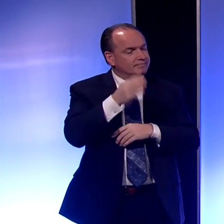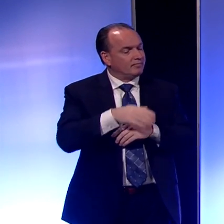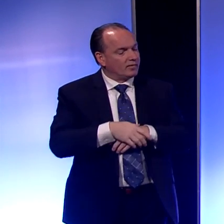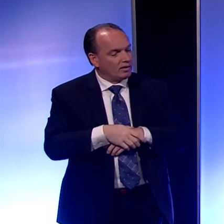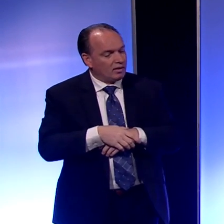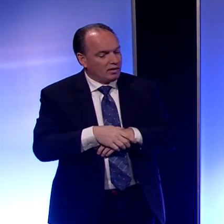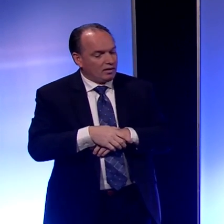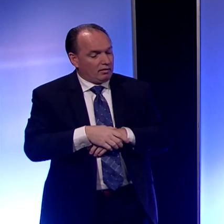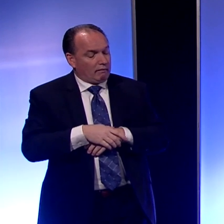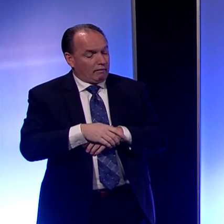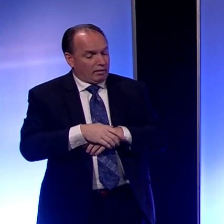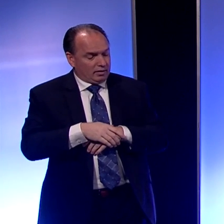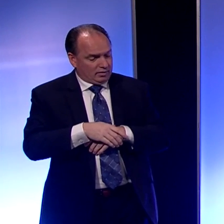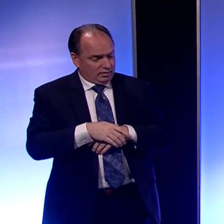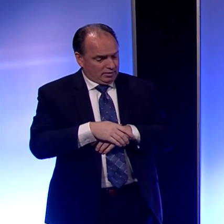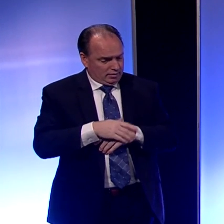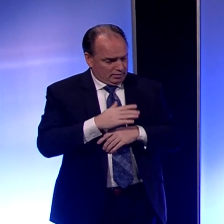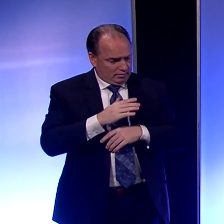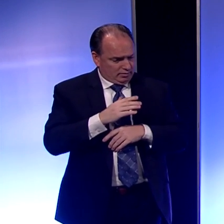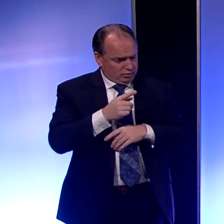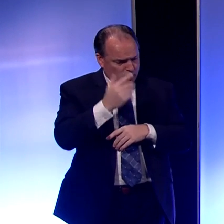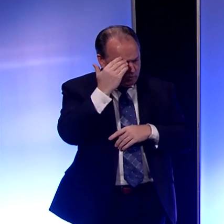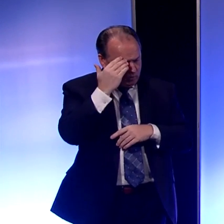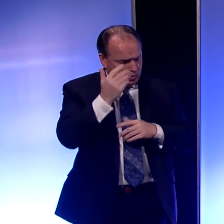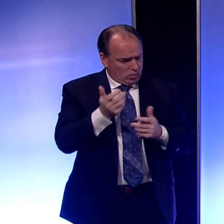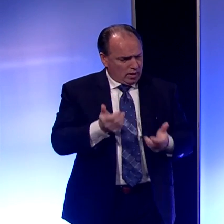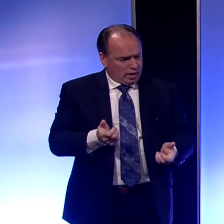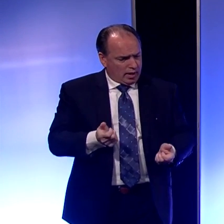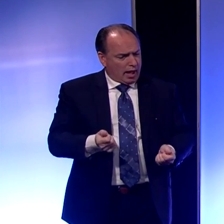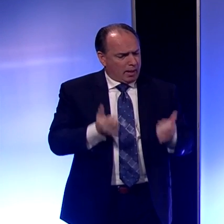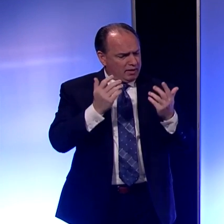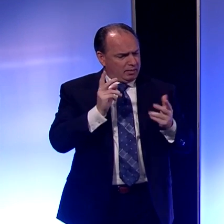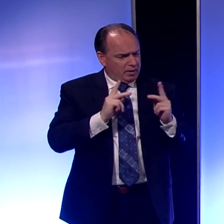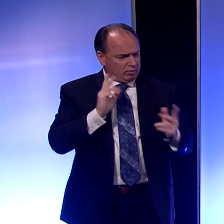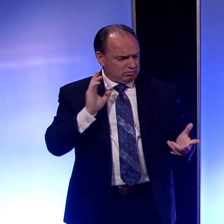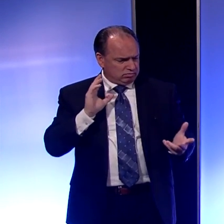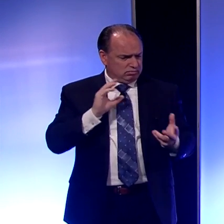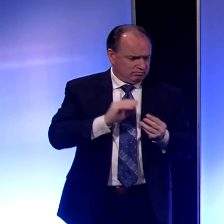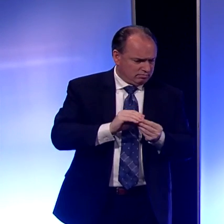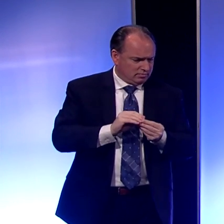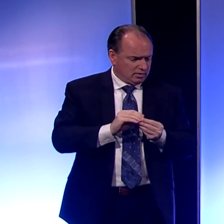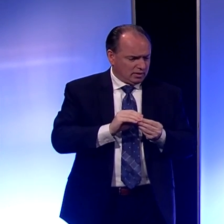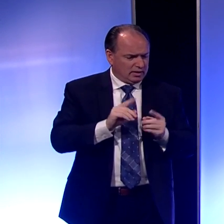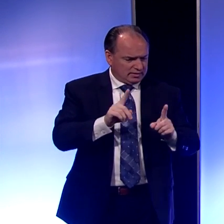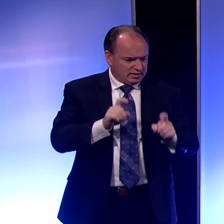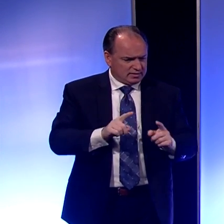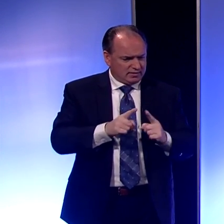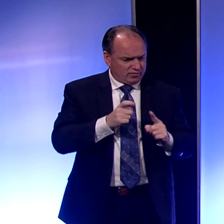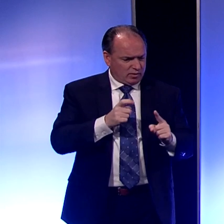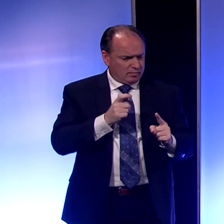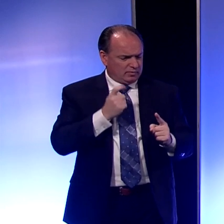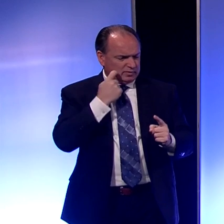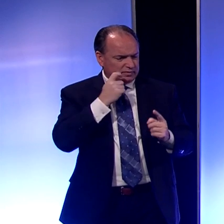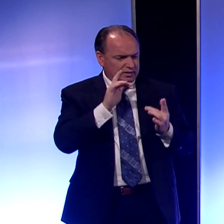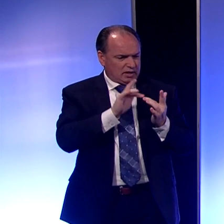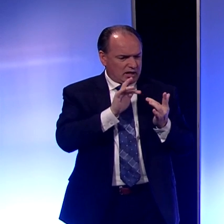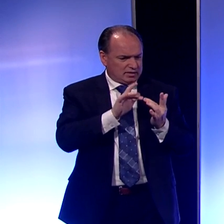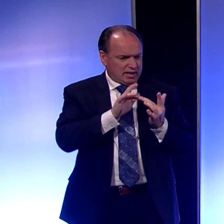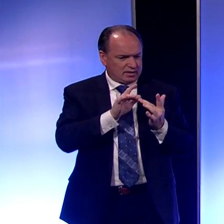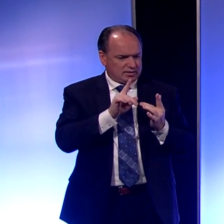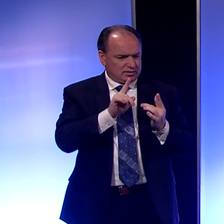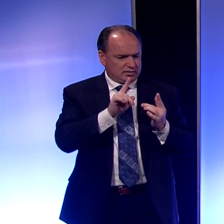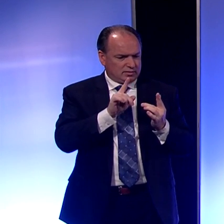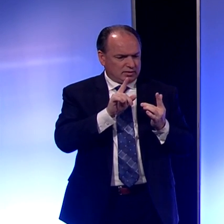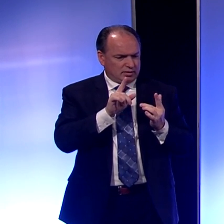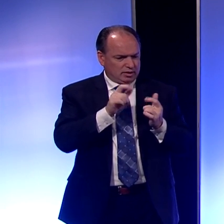if I may, how many people have, like, been tested from this contact tracing? I don't have